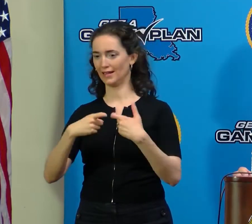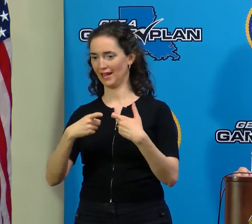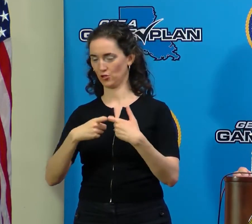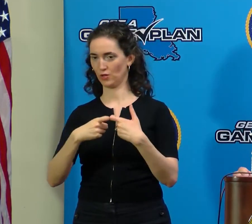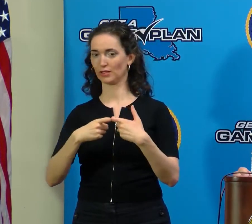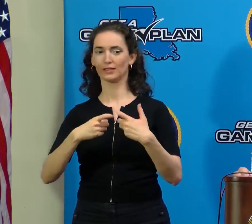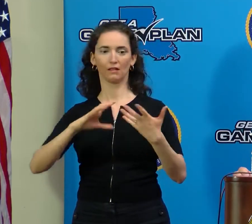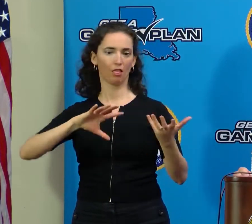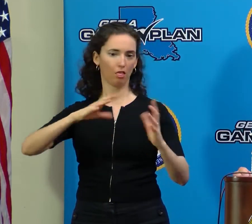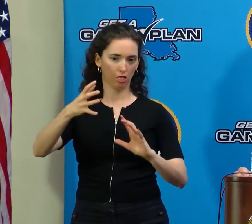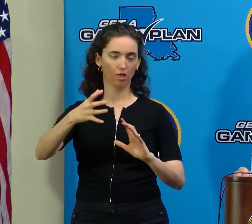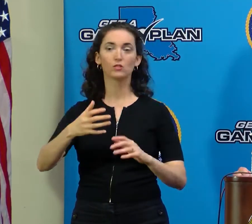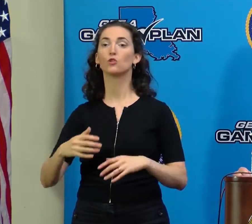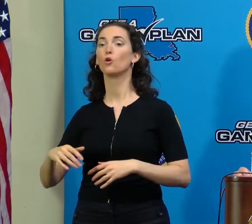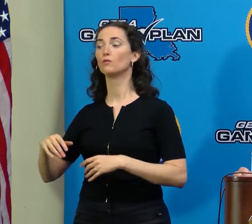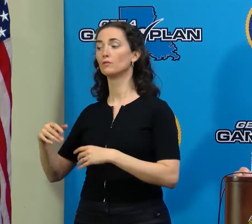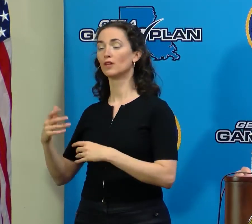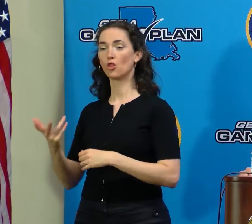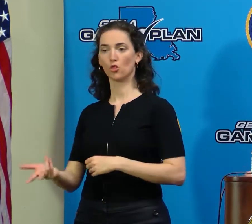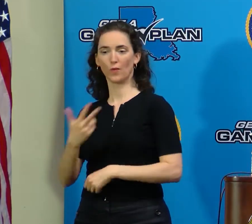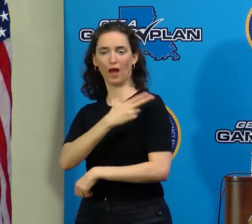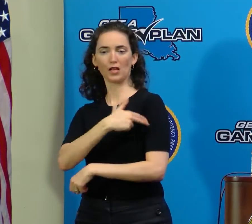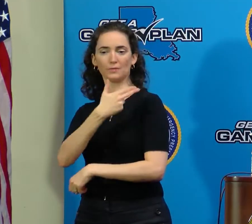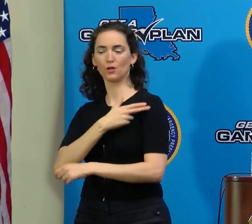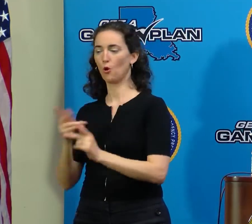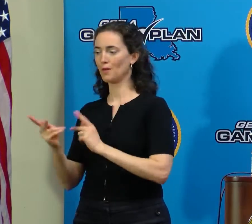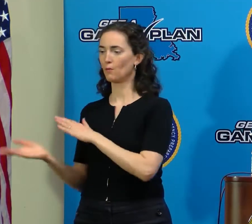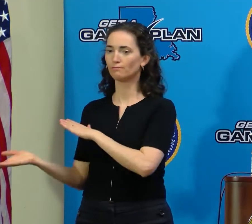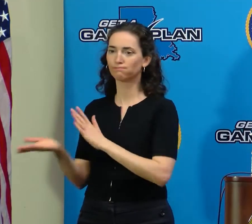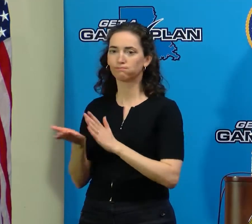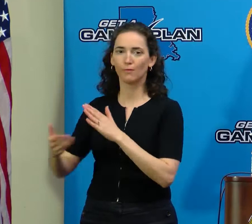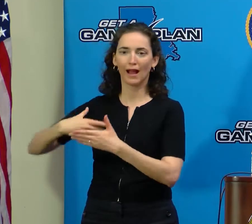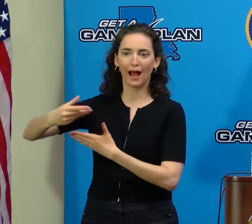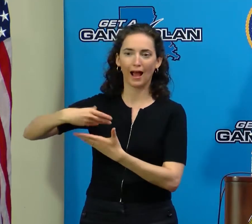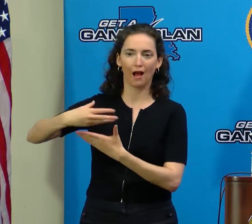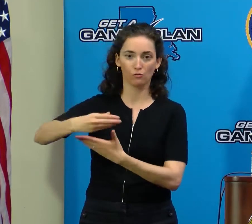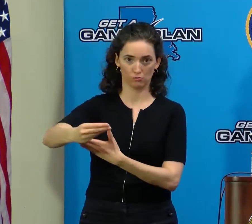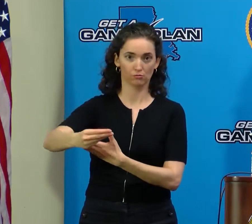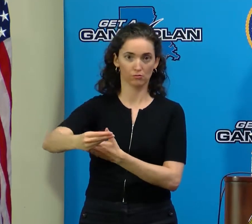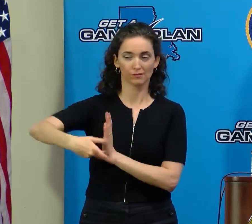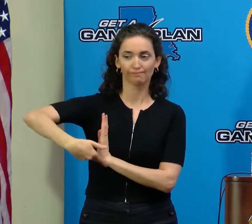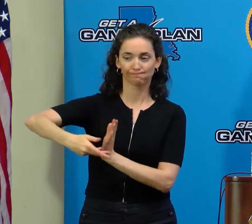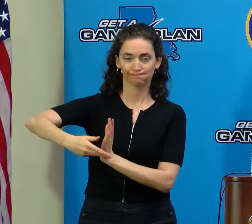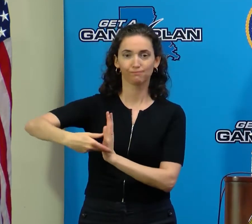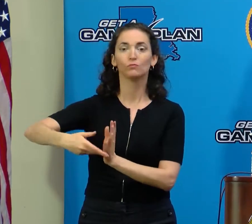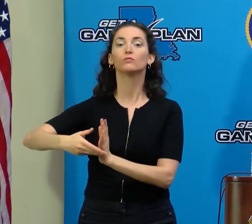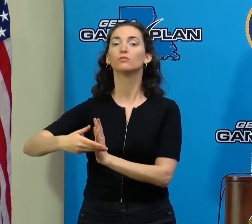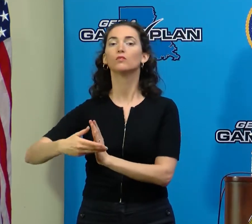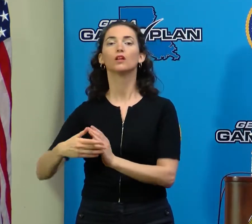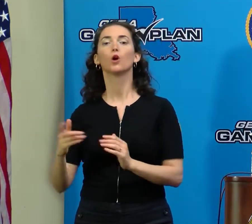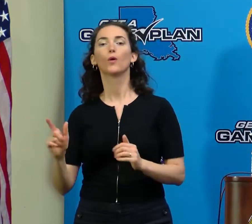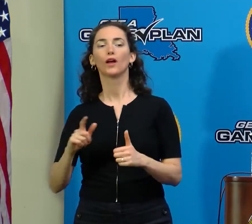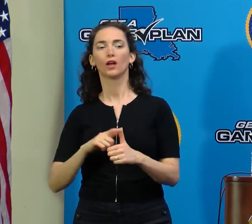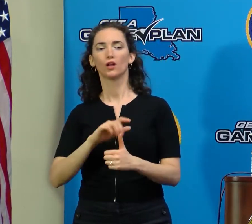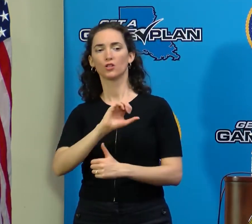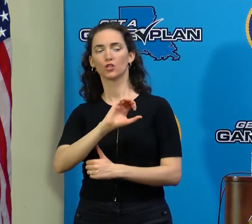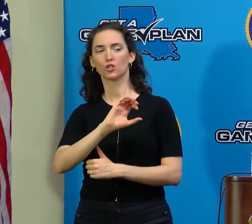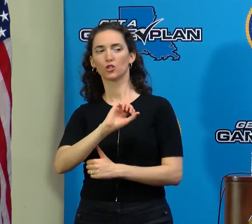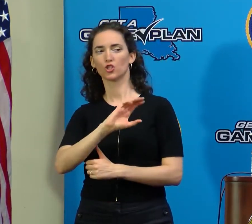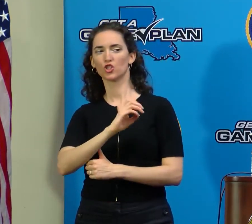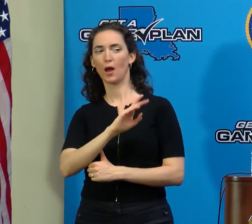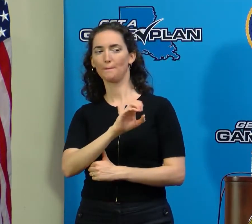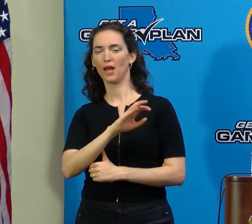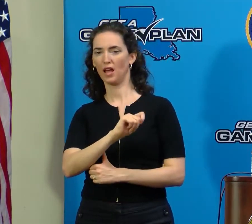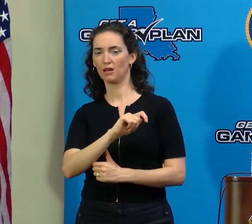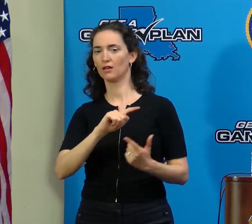evacuated since the storm hit us yesterday. Those are Schaber in Houma, St.